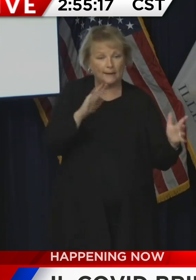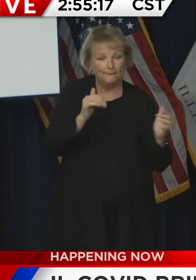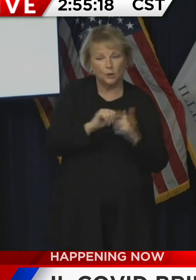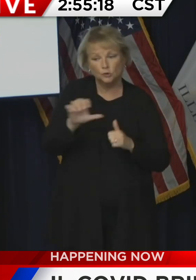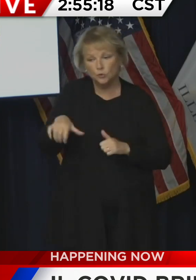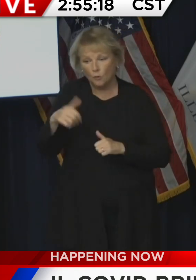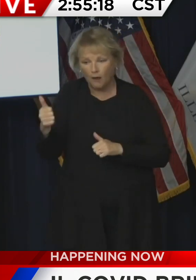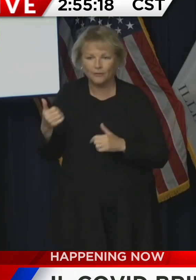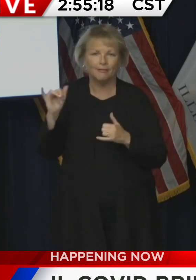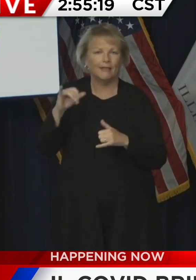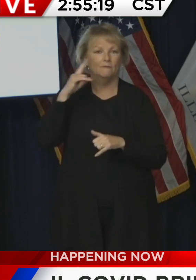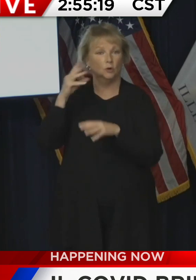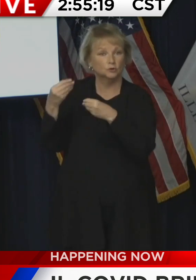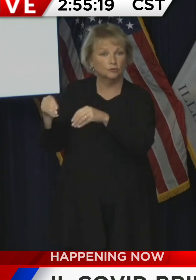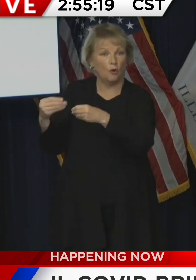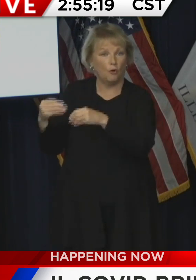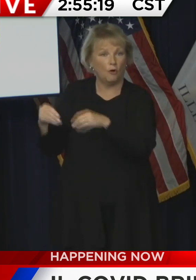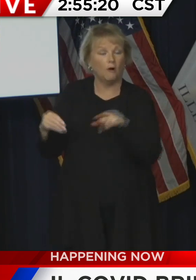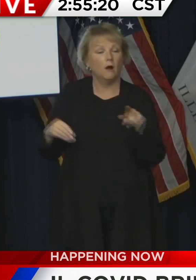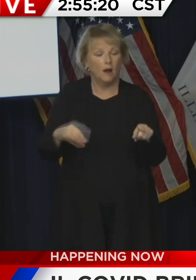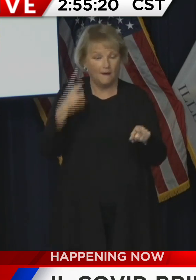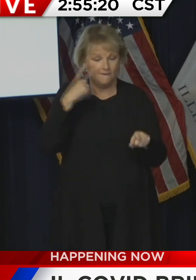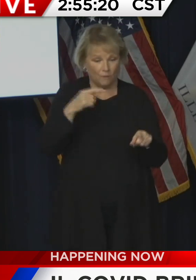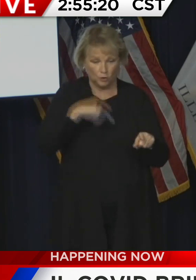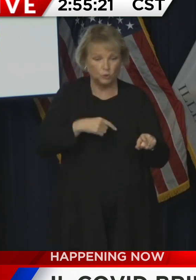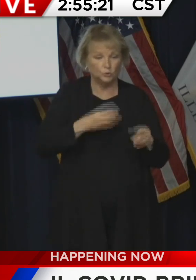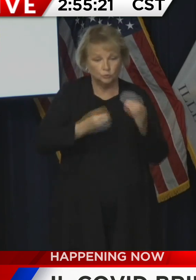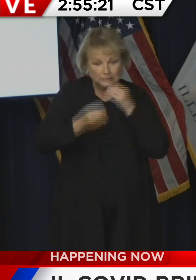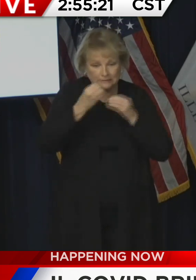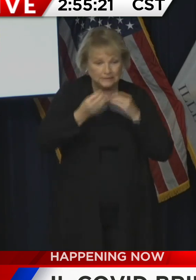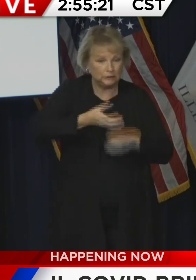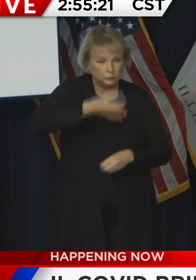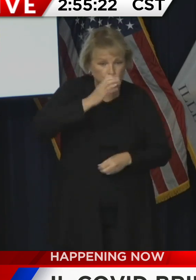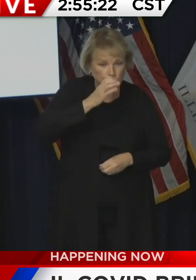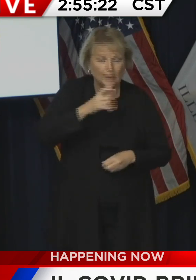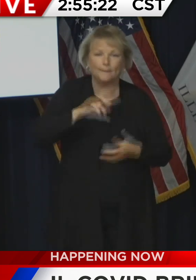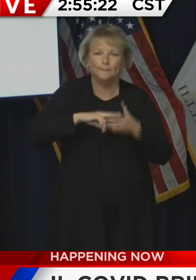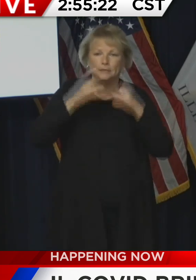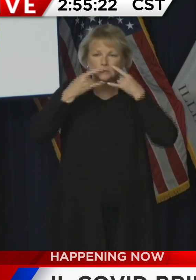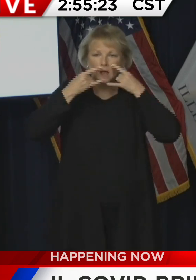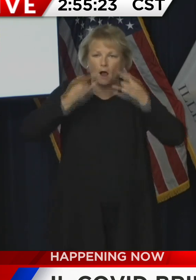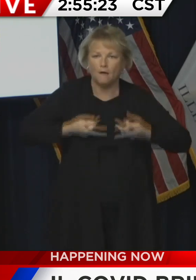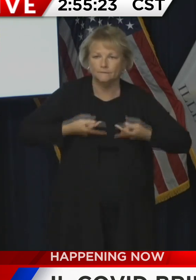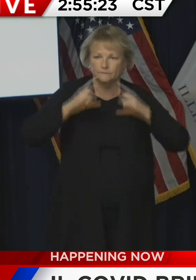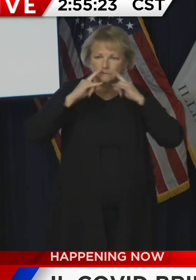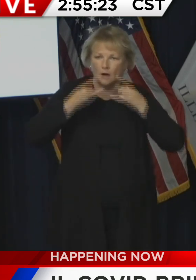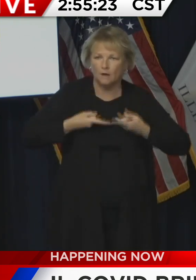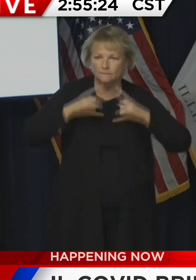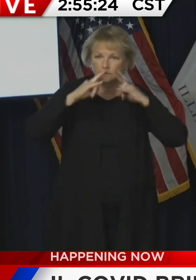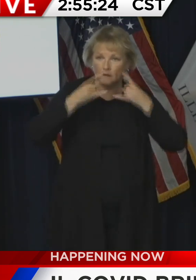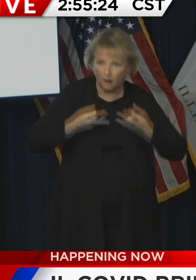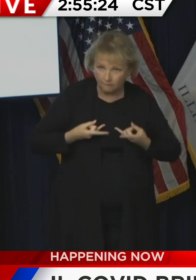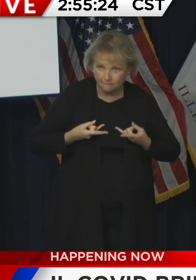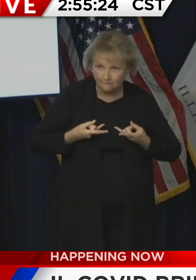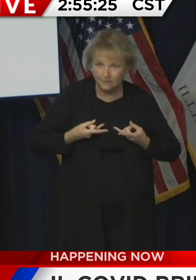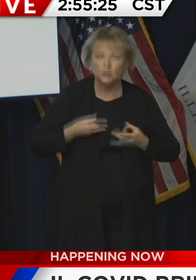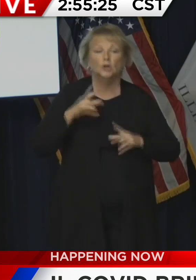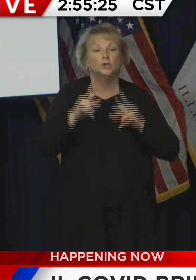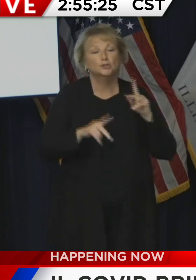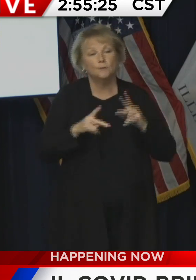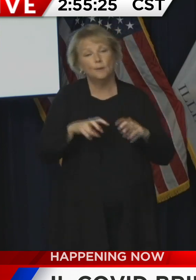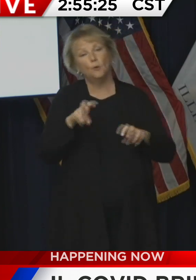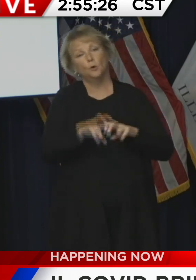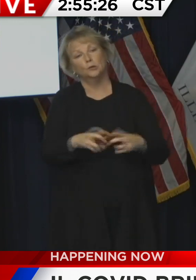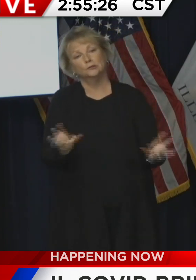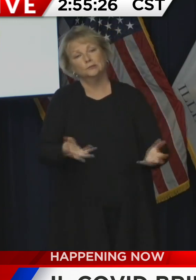kinds of retail, for example, is that in order for you to enjoy being at a bar or restaurant, you have to take your mask off. And it is often the case that people will sit